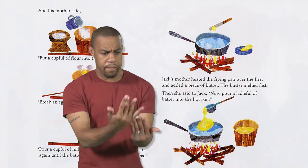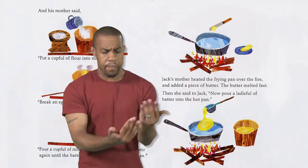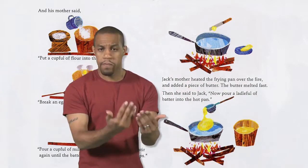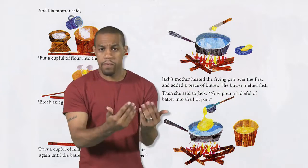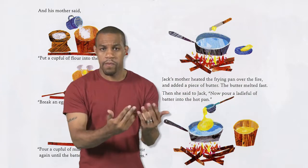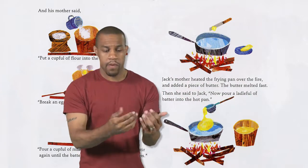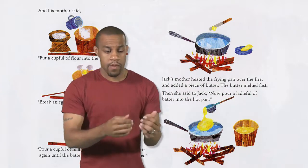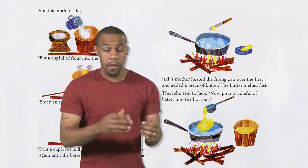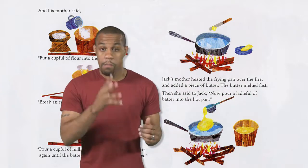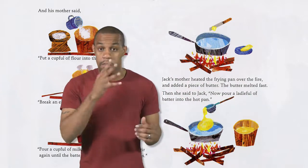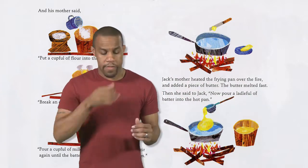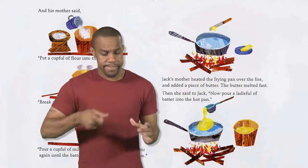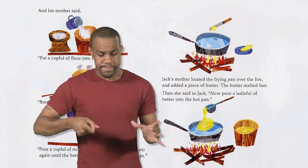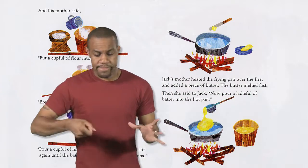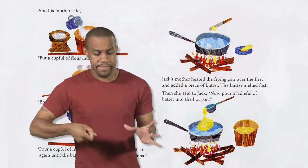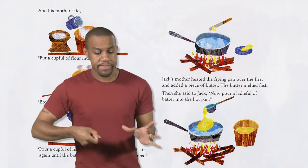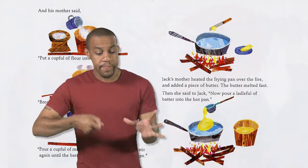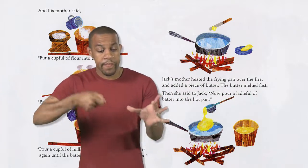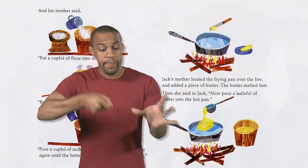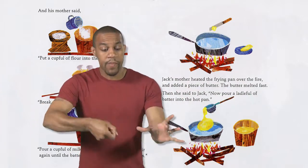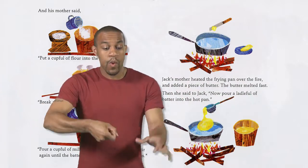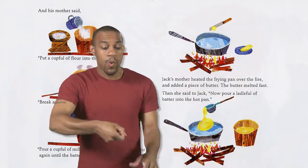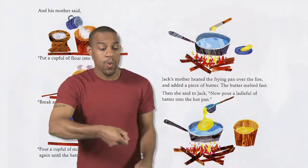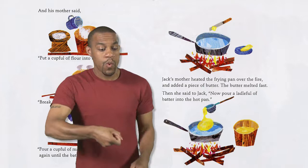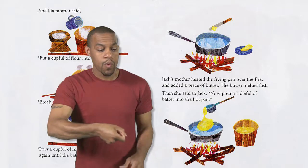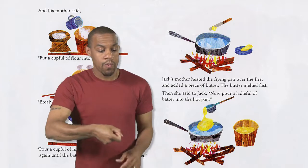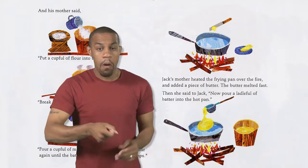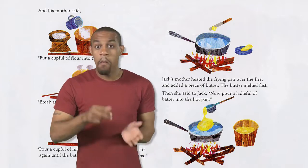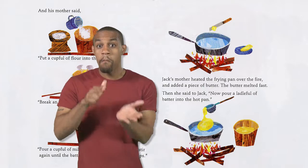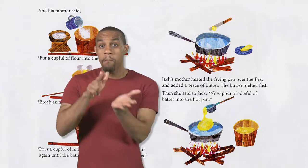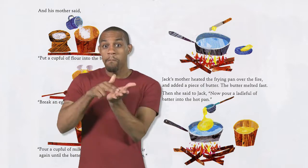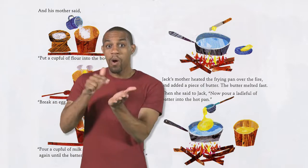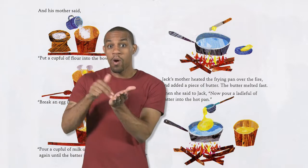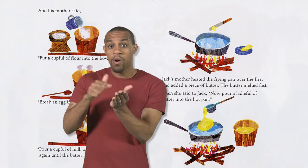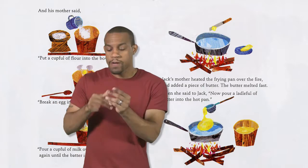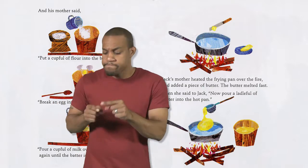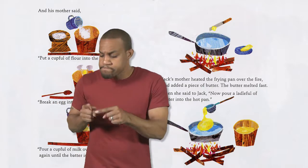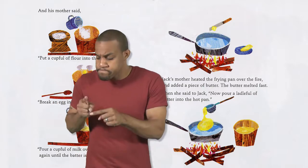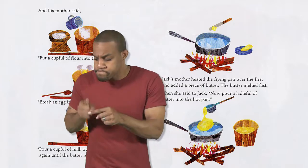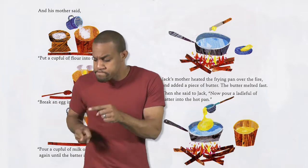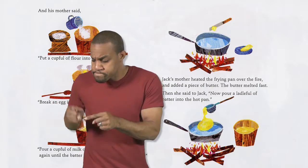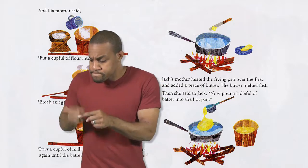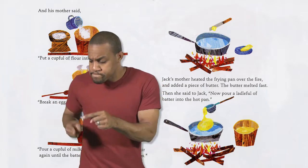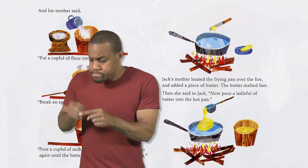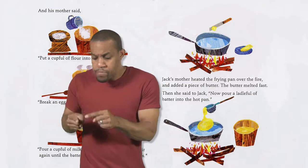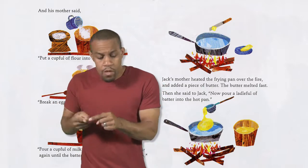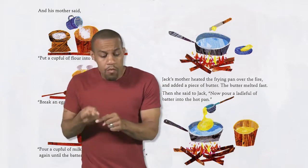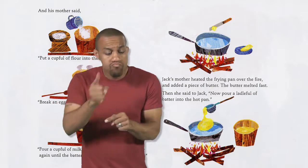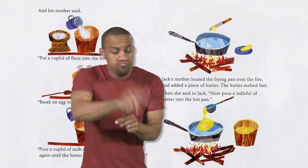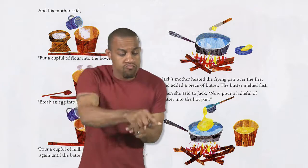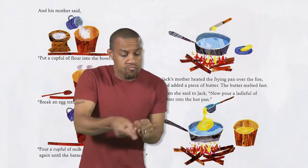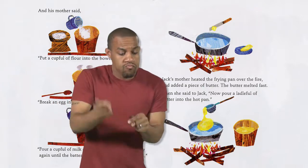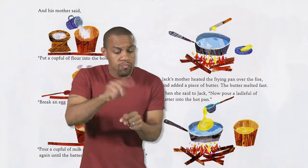Jack's mother heated the frying pan over the fire And added a piece of butter The butter melted fast